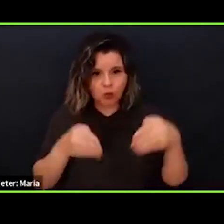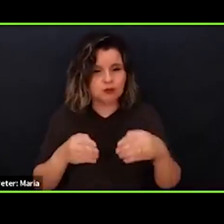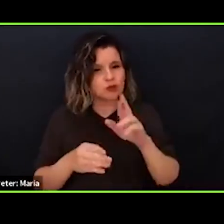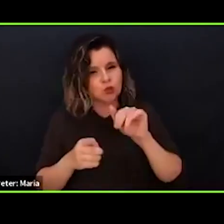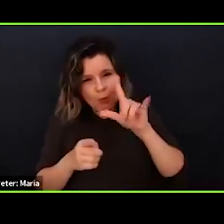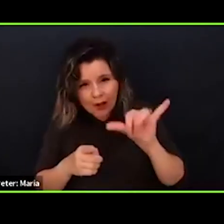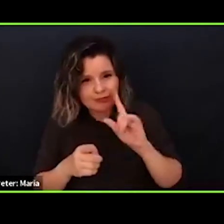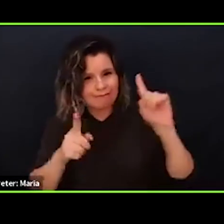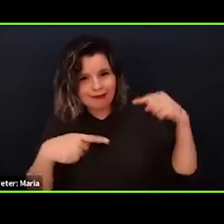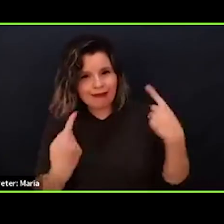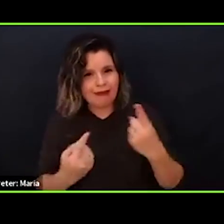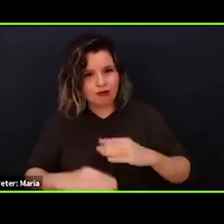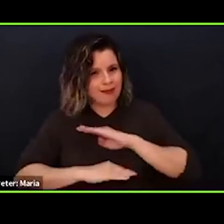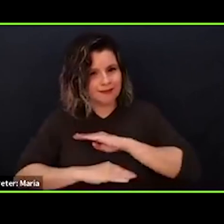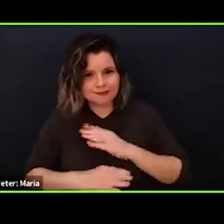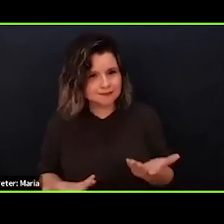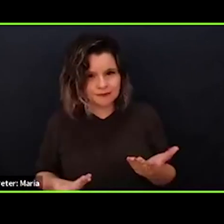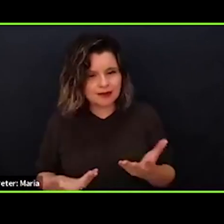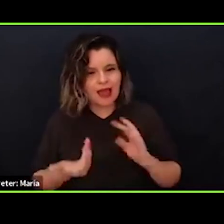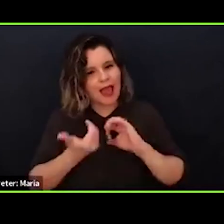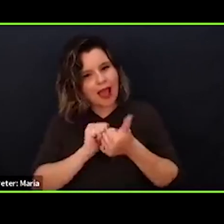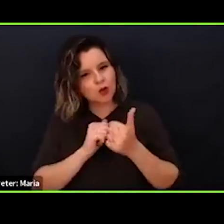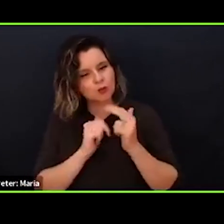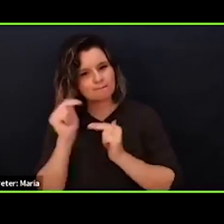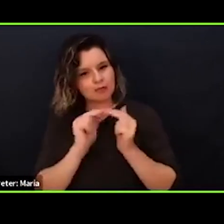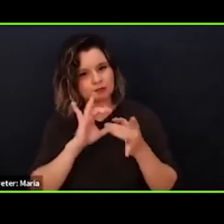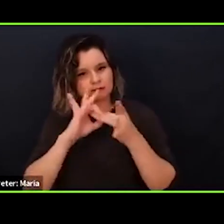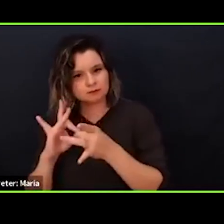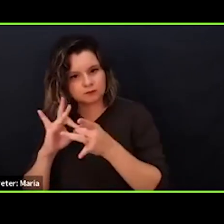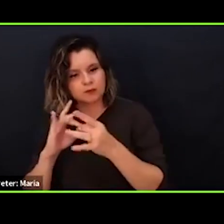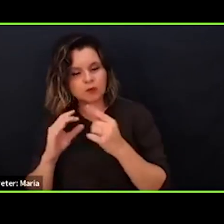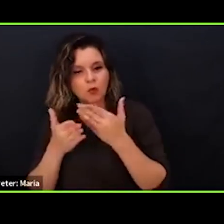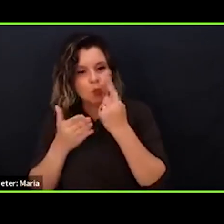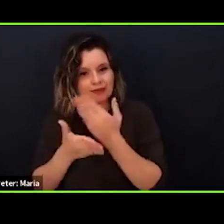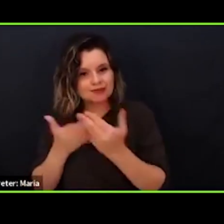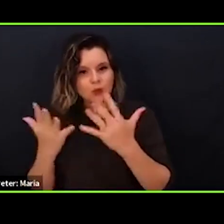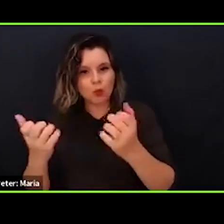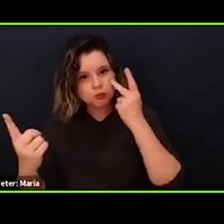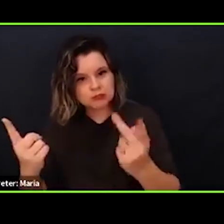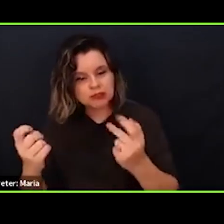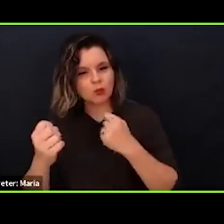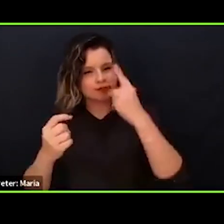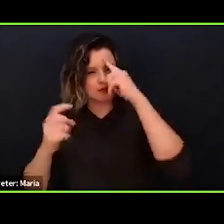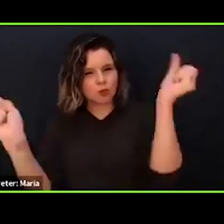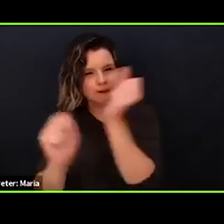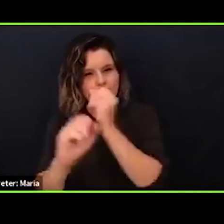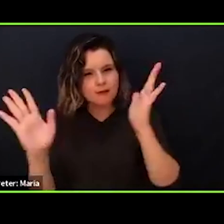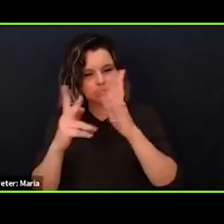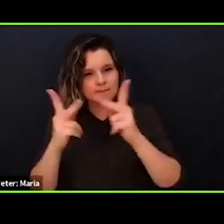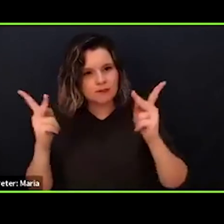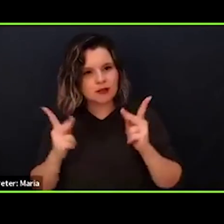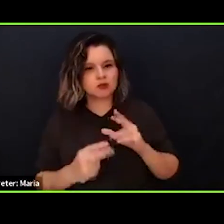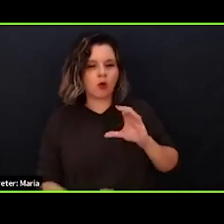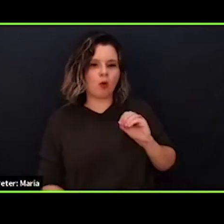ever, met. How do we build then a thing we want to see, the thing we imagine from this place of Ubuntu,